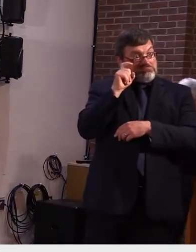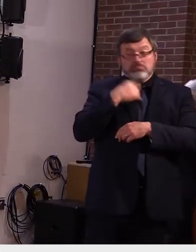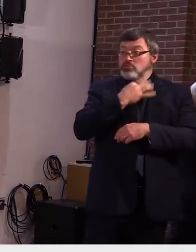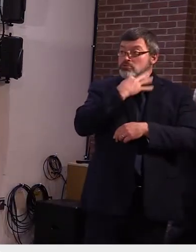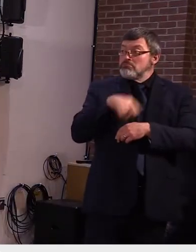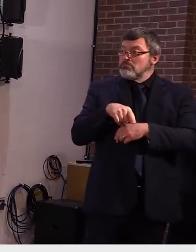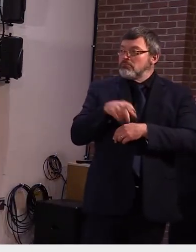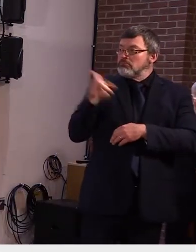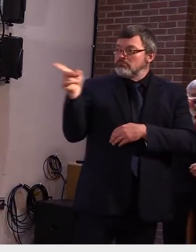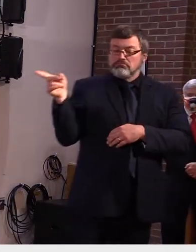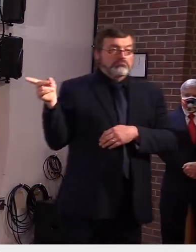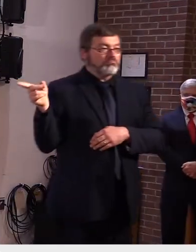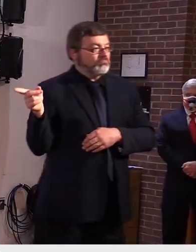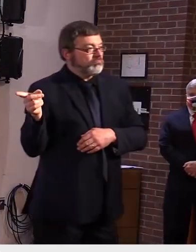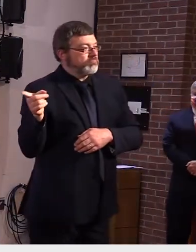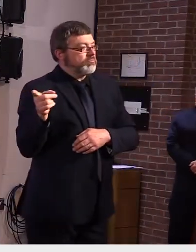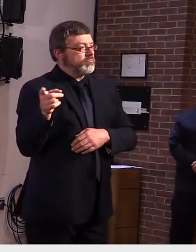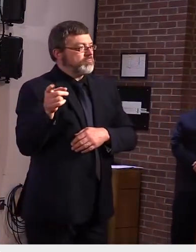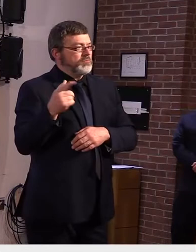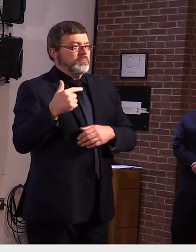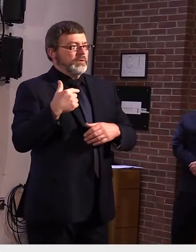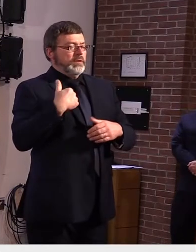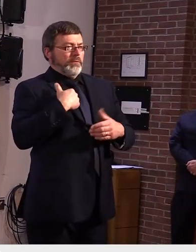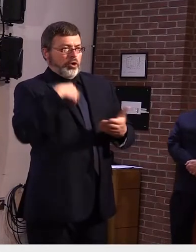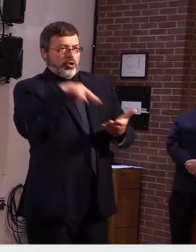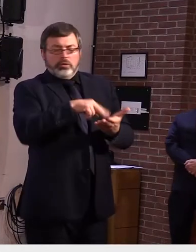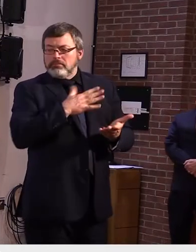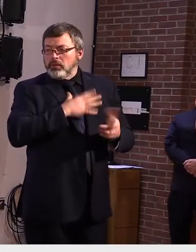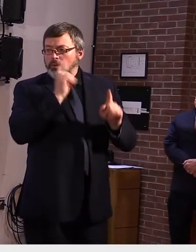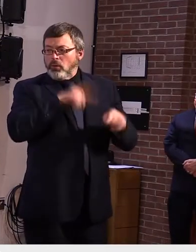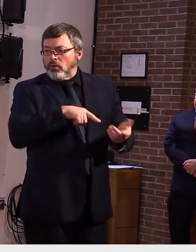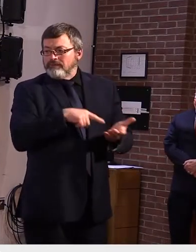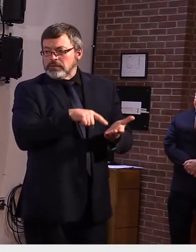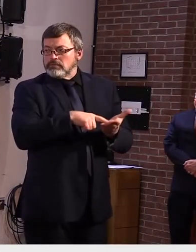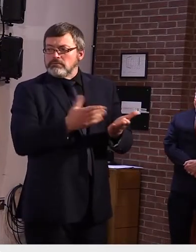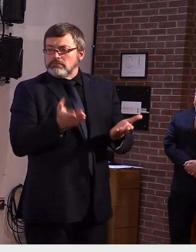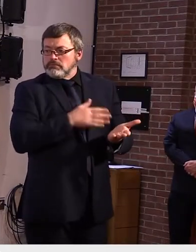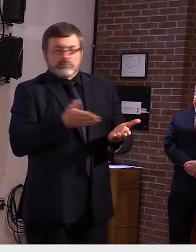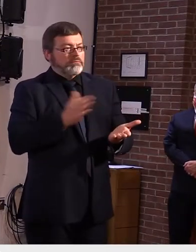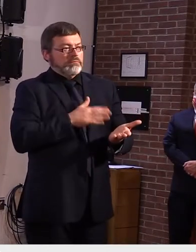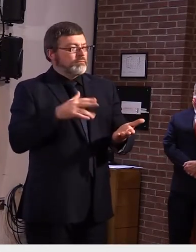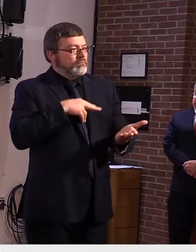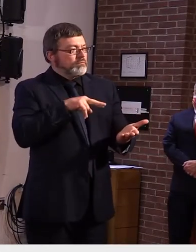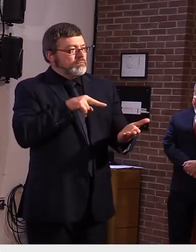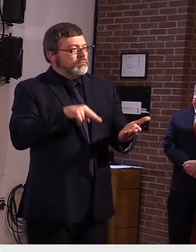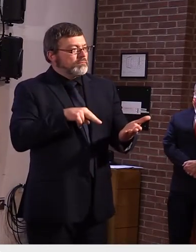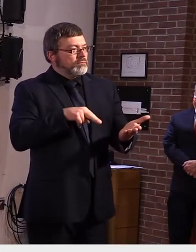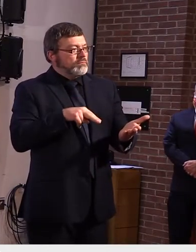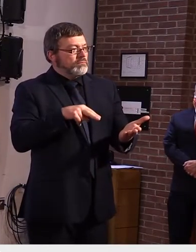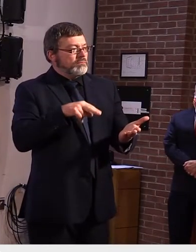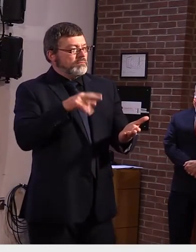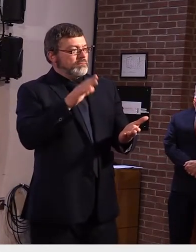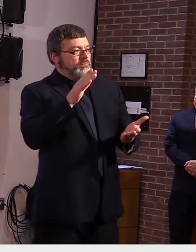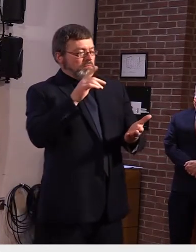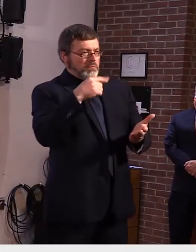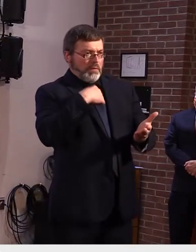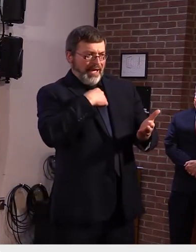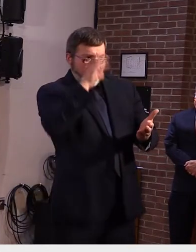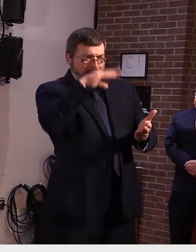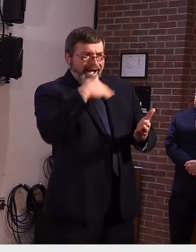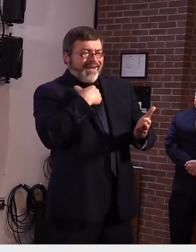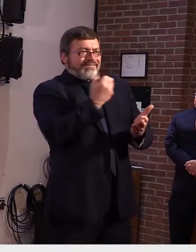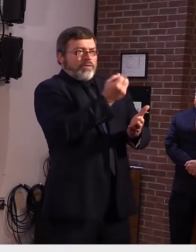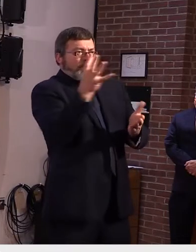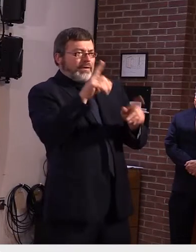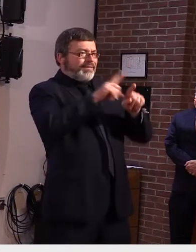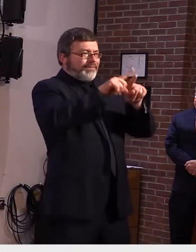i'm just checking my notes because um we're following a number of different situations and i don't want to confuse them so bear with me for